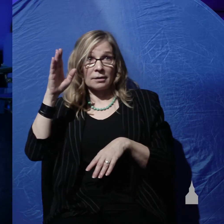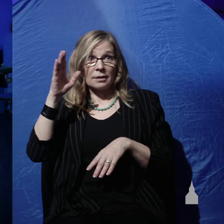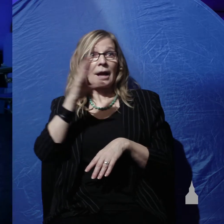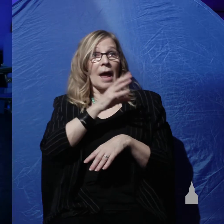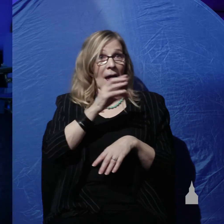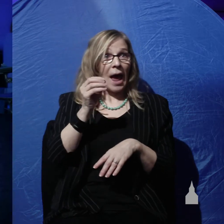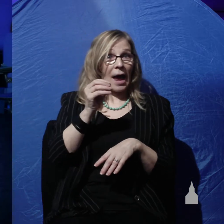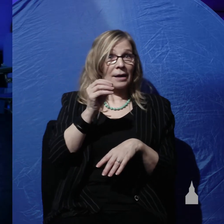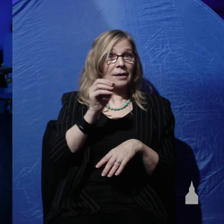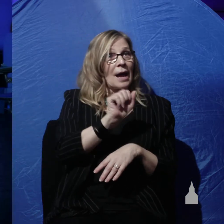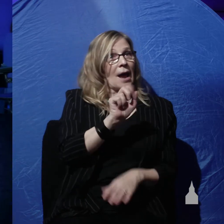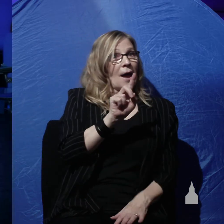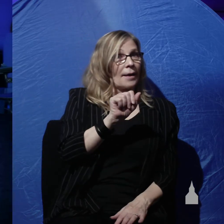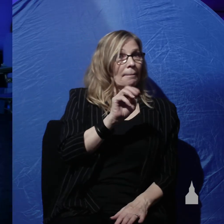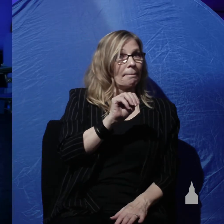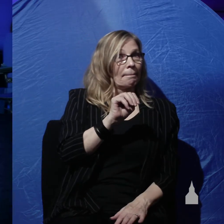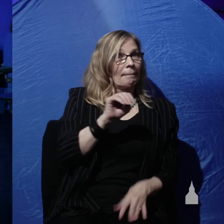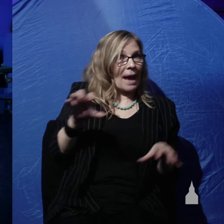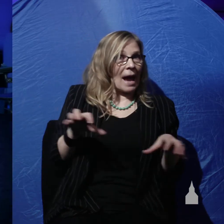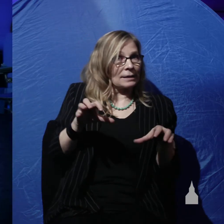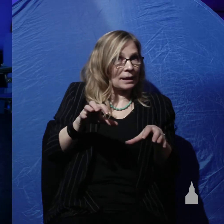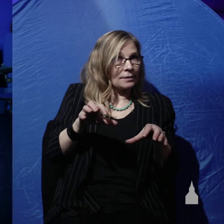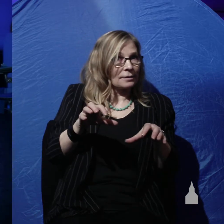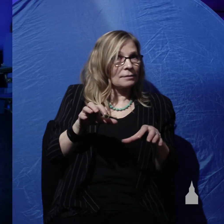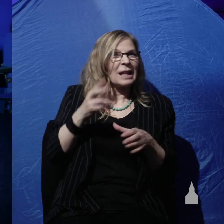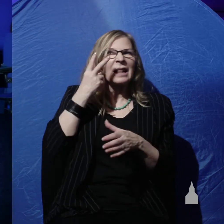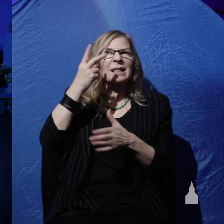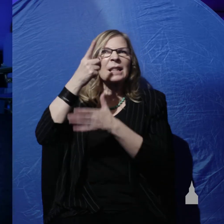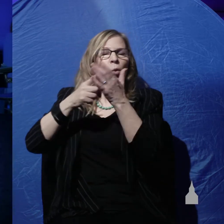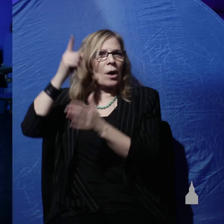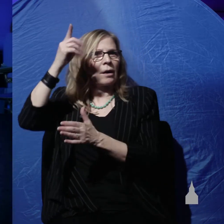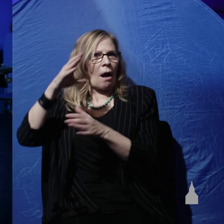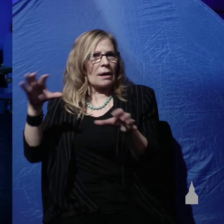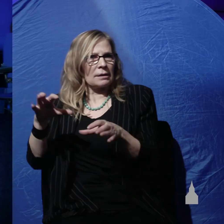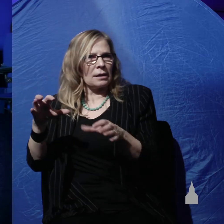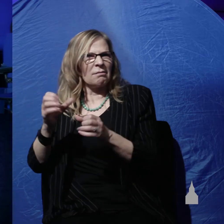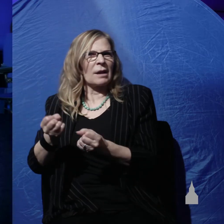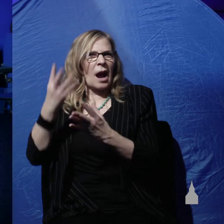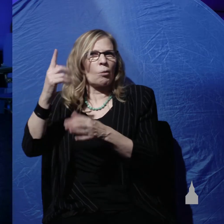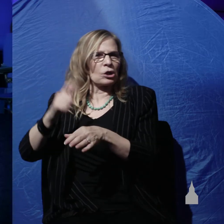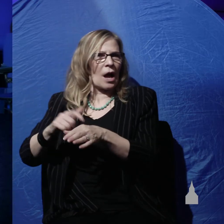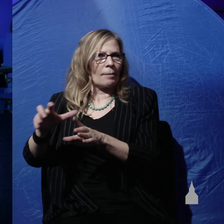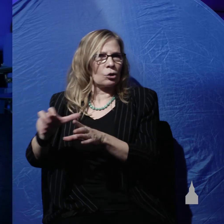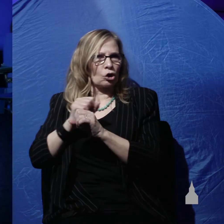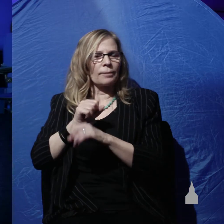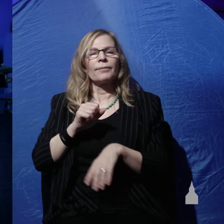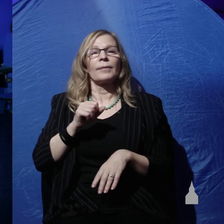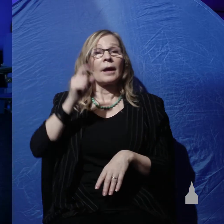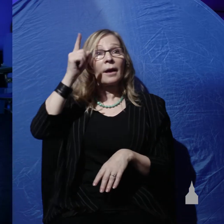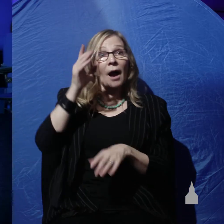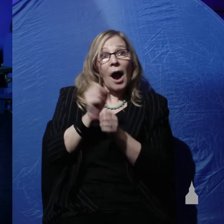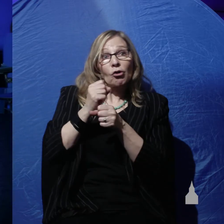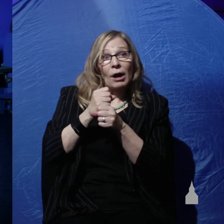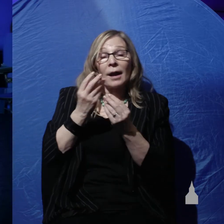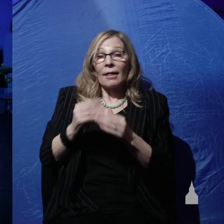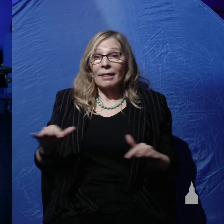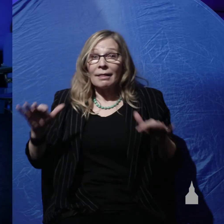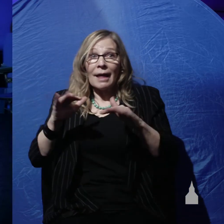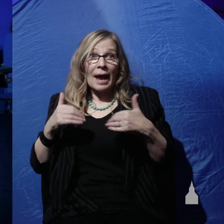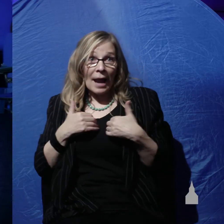Adam. So let's see what God did and how much time it took. Well, God created the land animals in the Garden of Eden. How